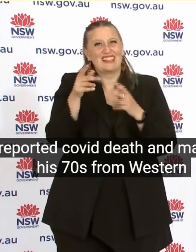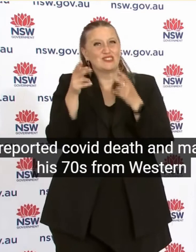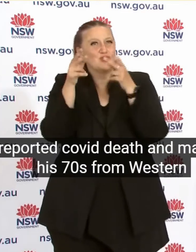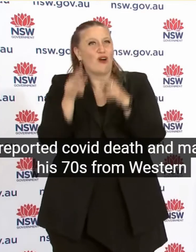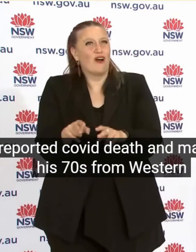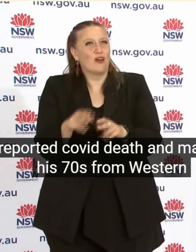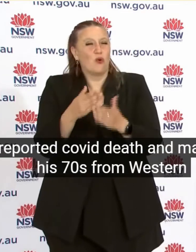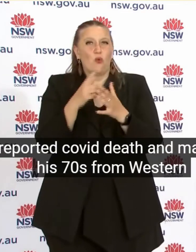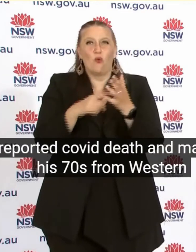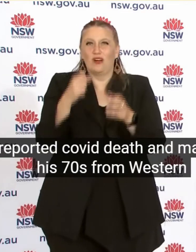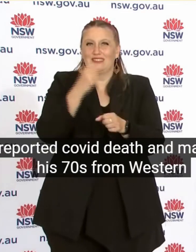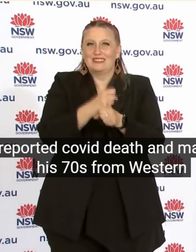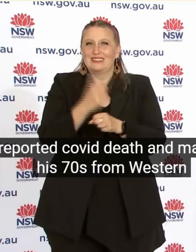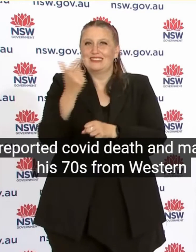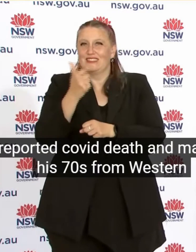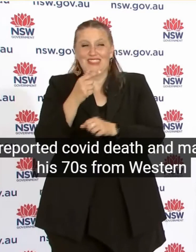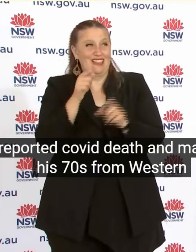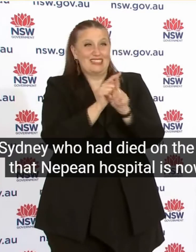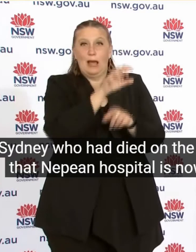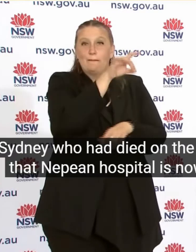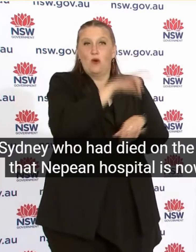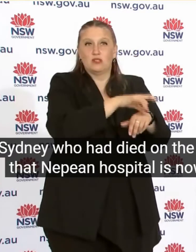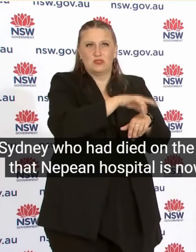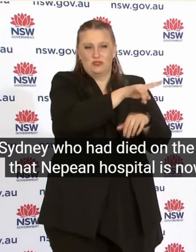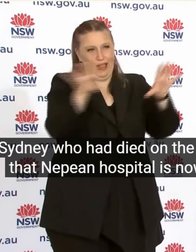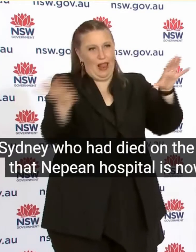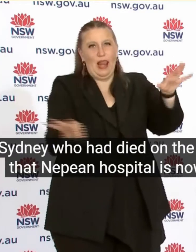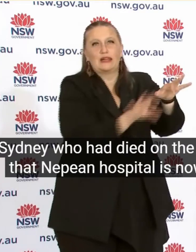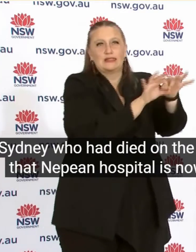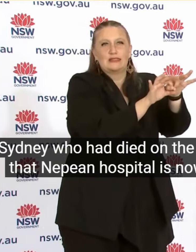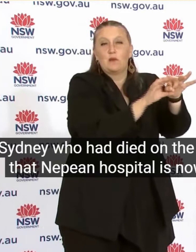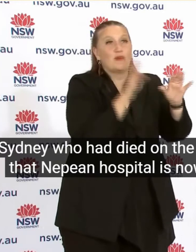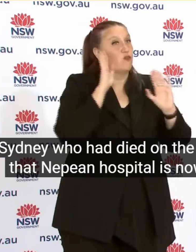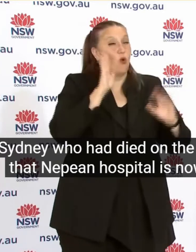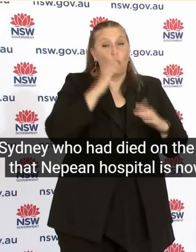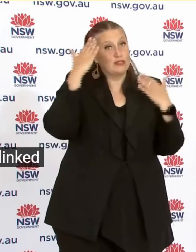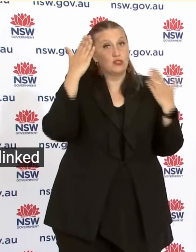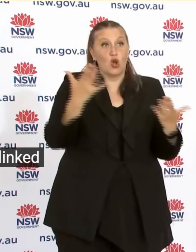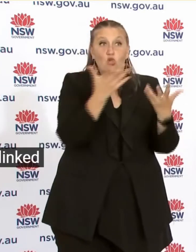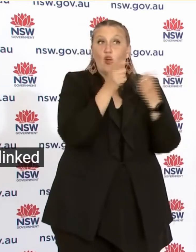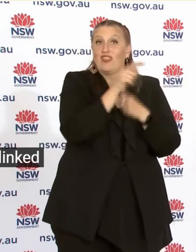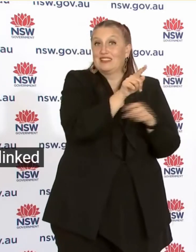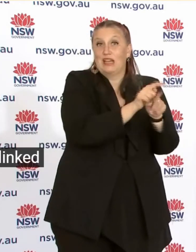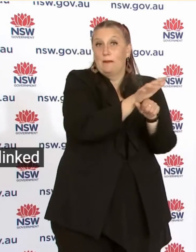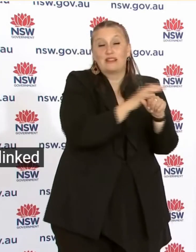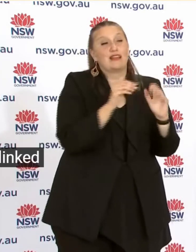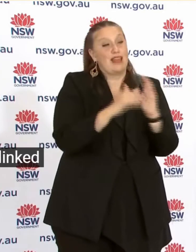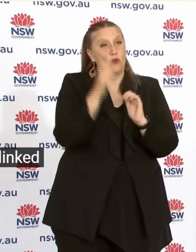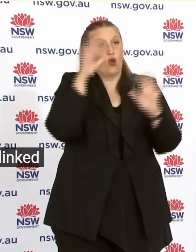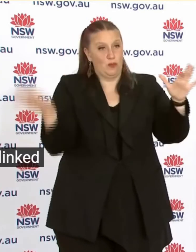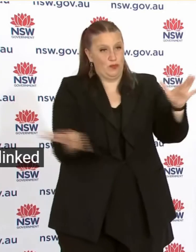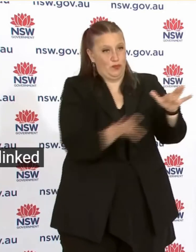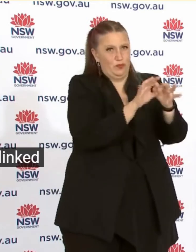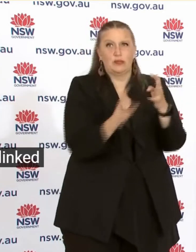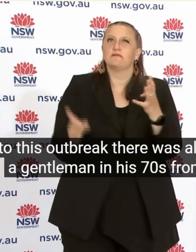On August 17th At Nepean Hospital now linked To this outbreak There was also A gentleman In his 70s